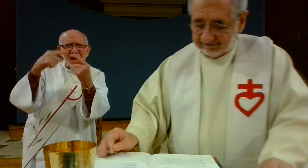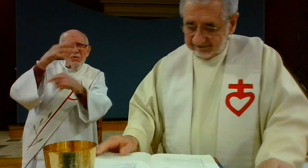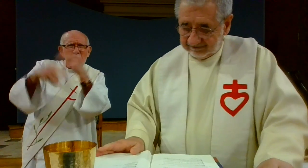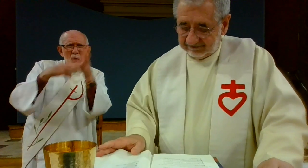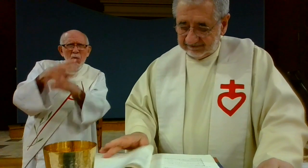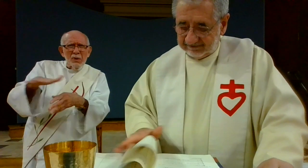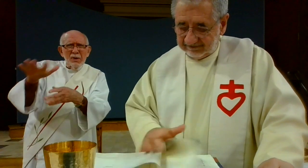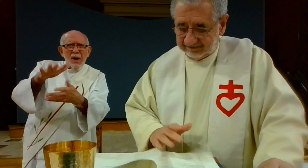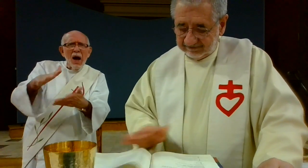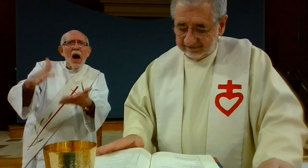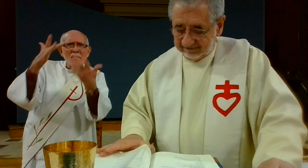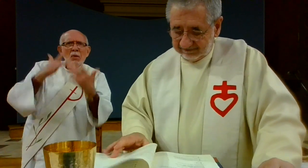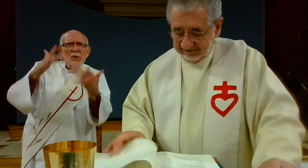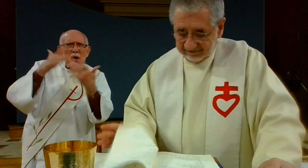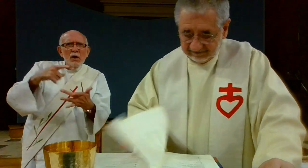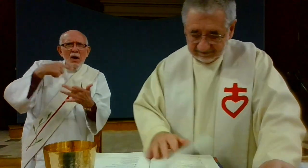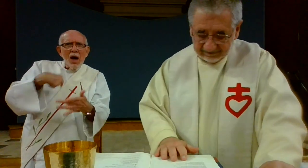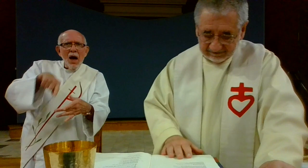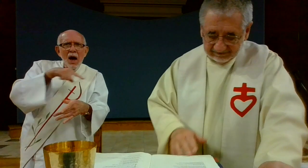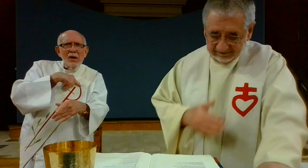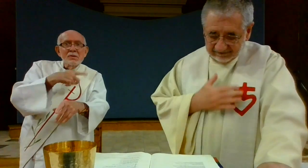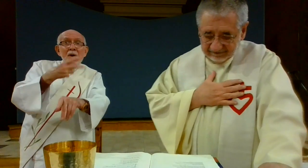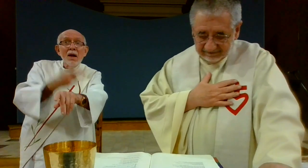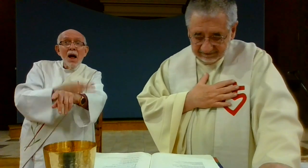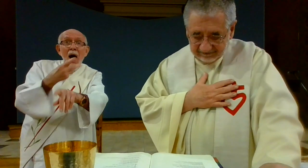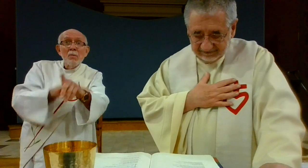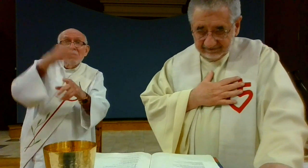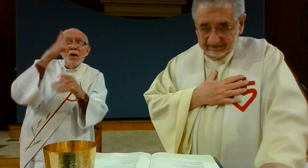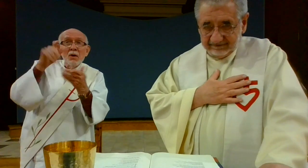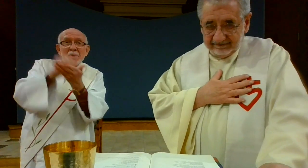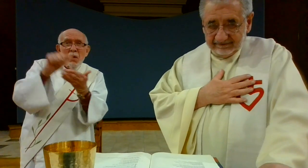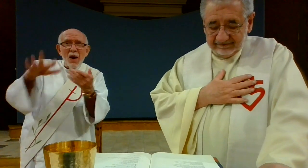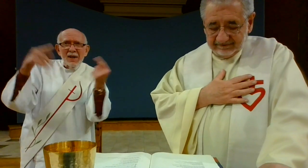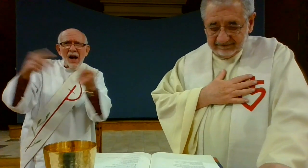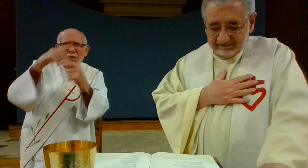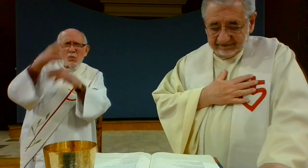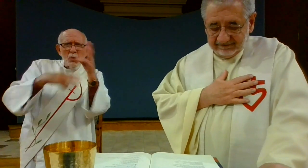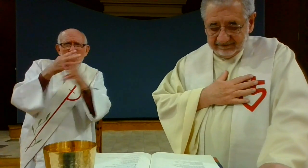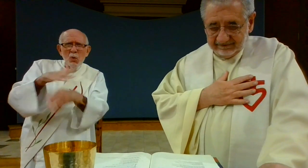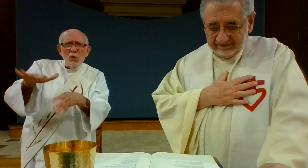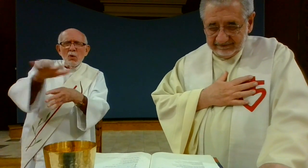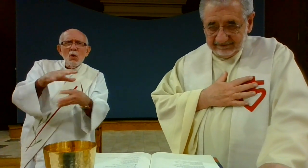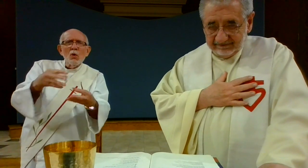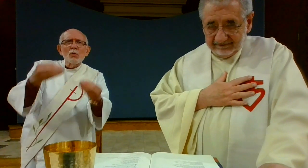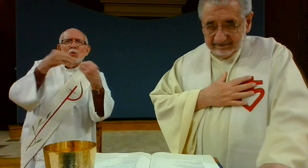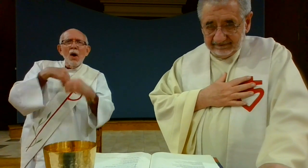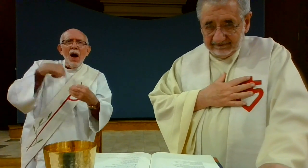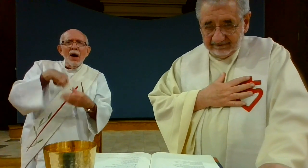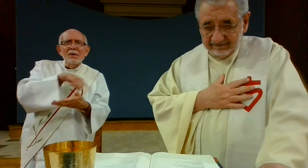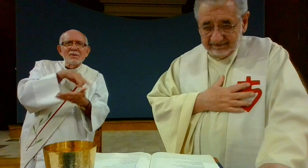the sins of the world have mercy on us lamb of god you take away the sins of the world grant